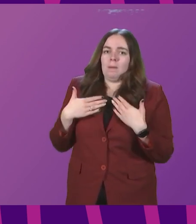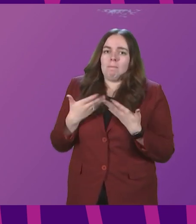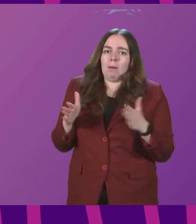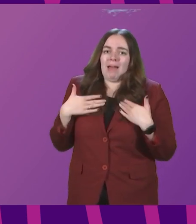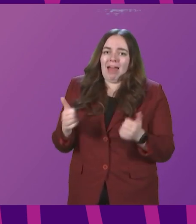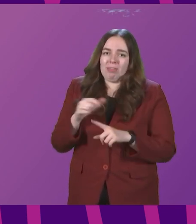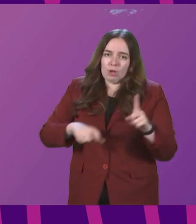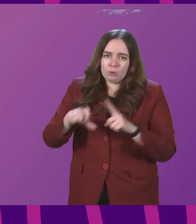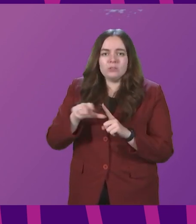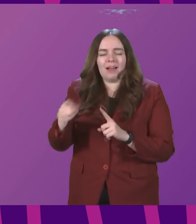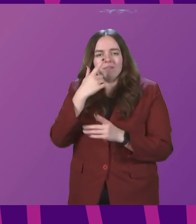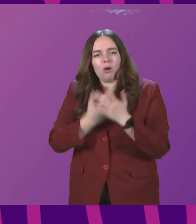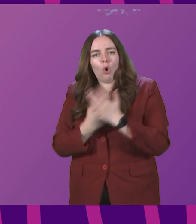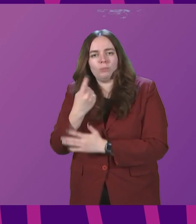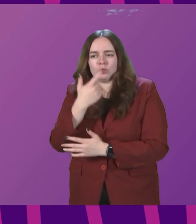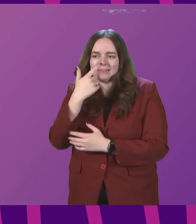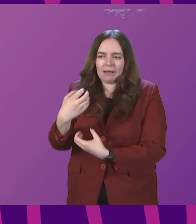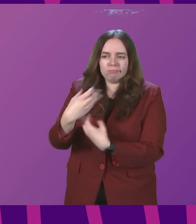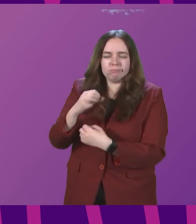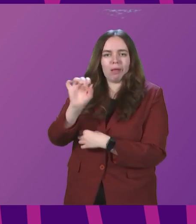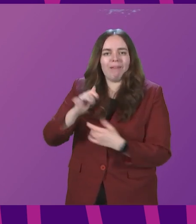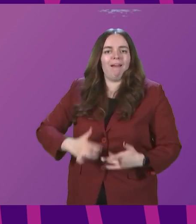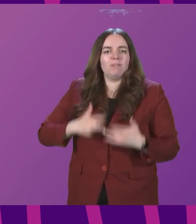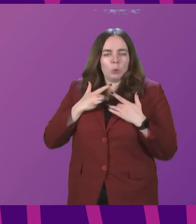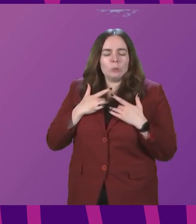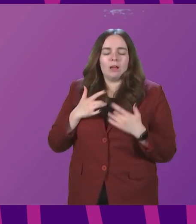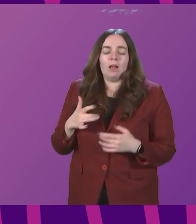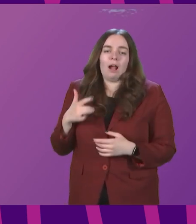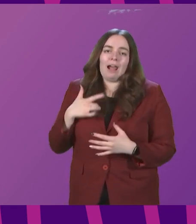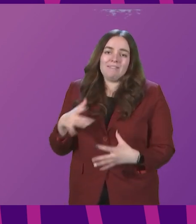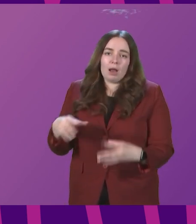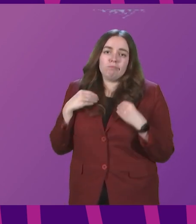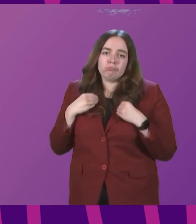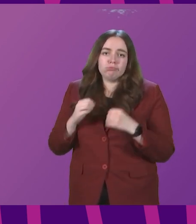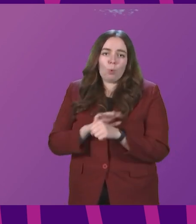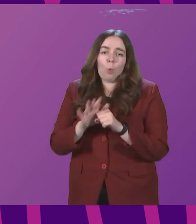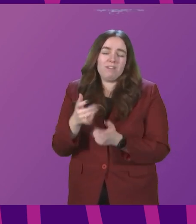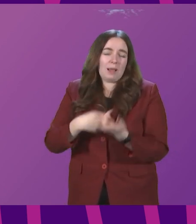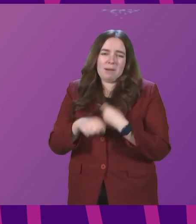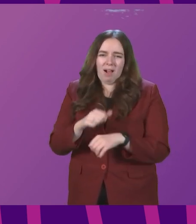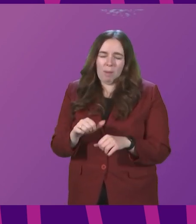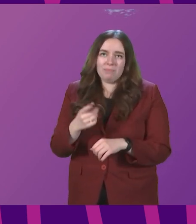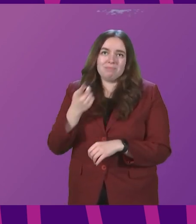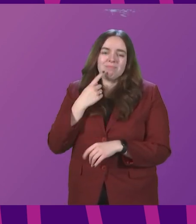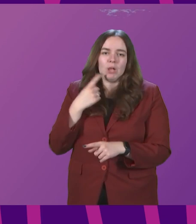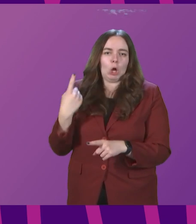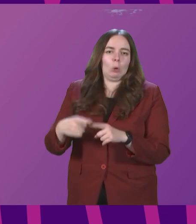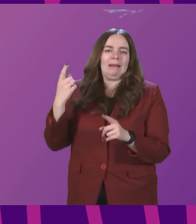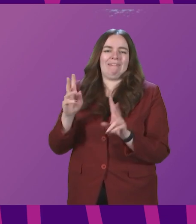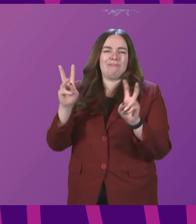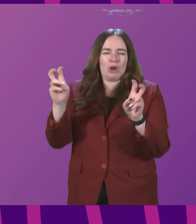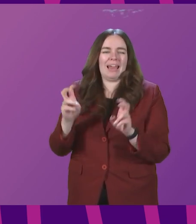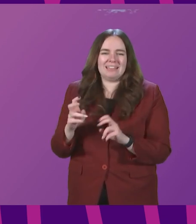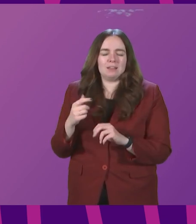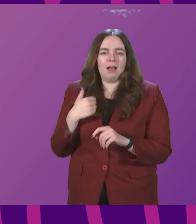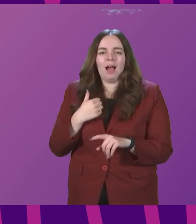have the opportunity to feed in their views. Living with COVID has become a shorthand phrase. I'm not sure that when I say that, I mean